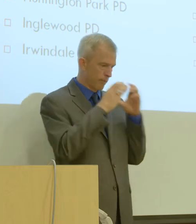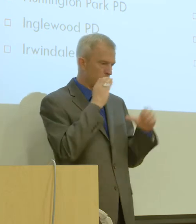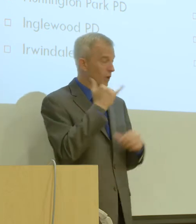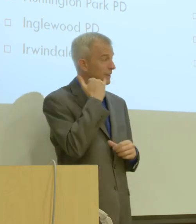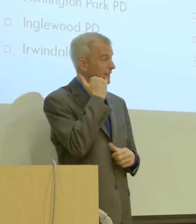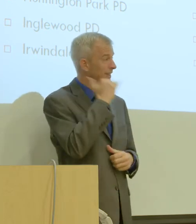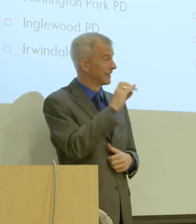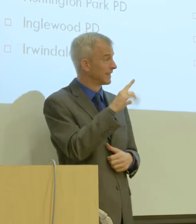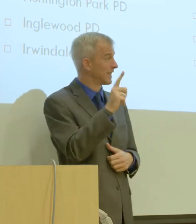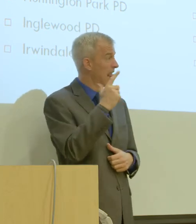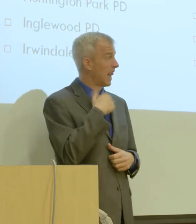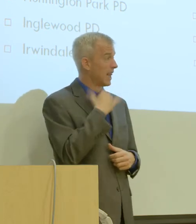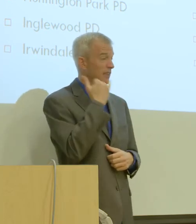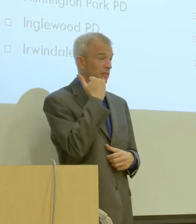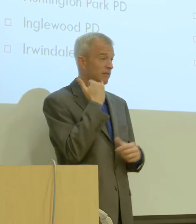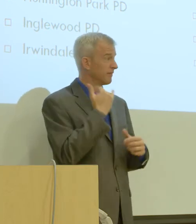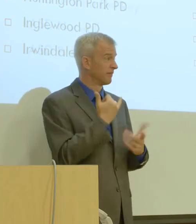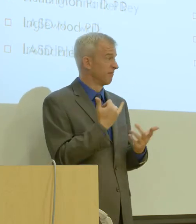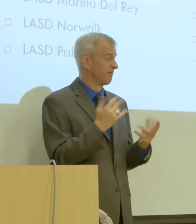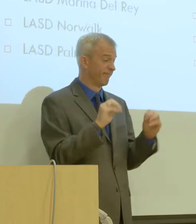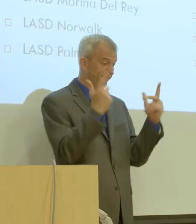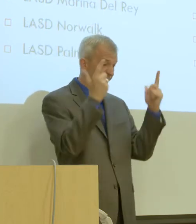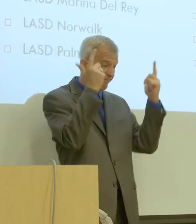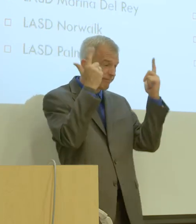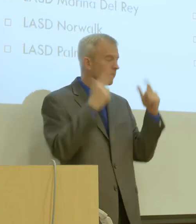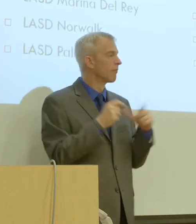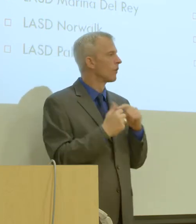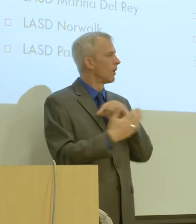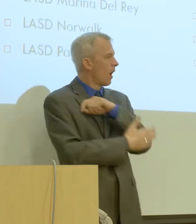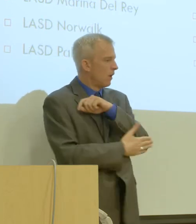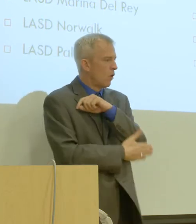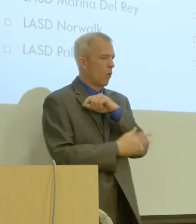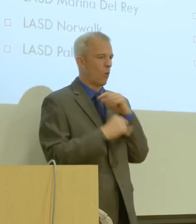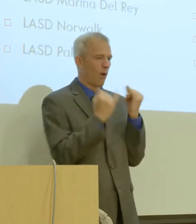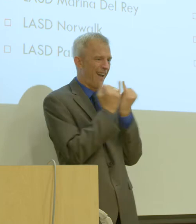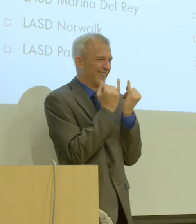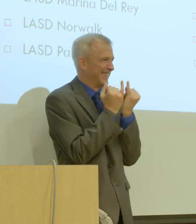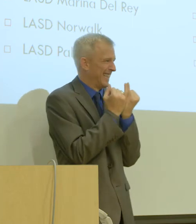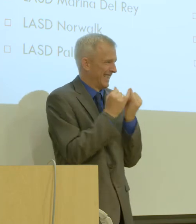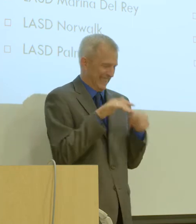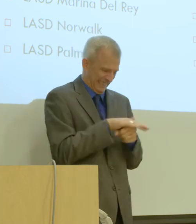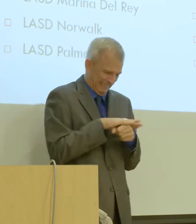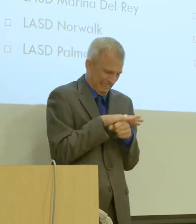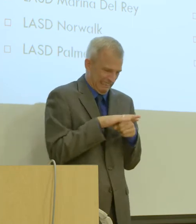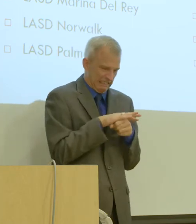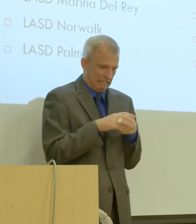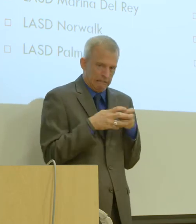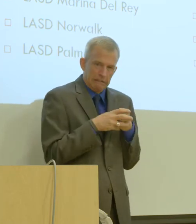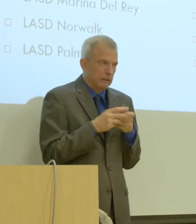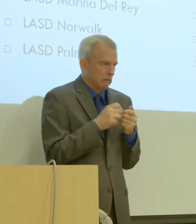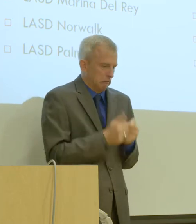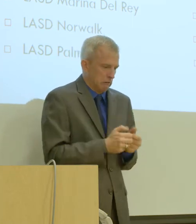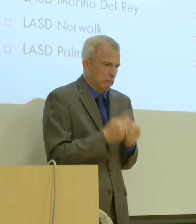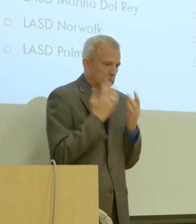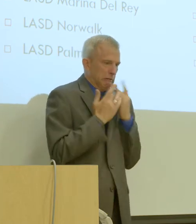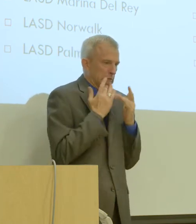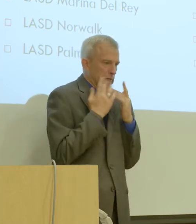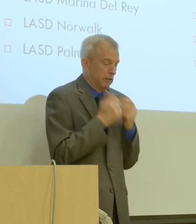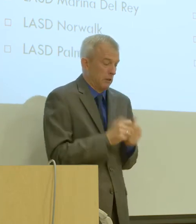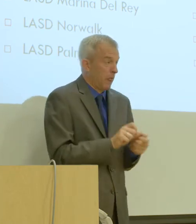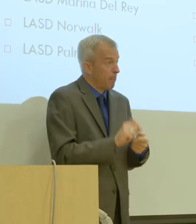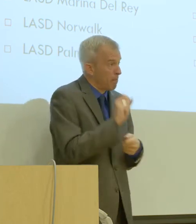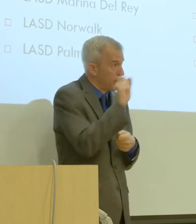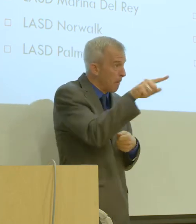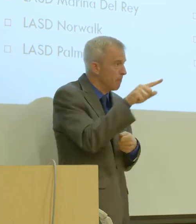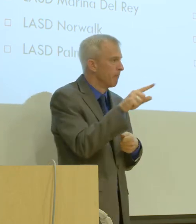those that are in rural areas or isolated areas have been able to send a text message out for help. And that is going to certainly improve